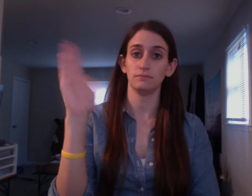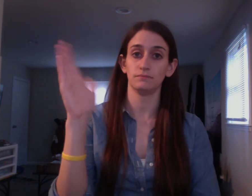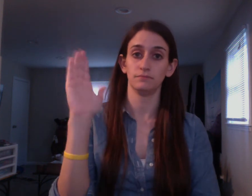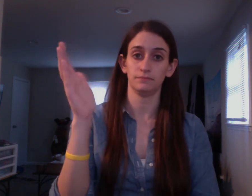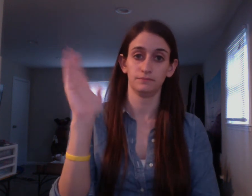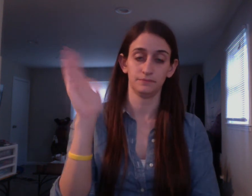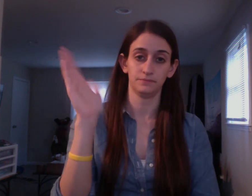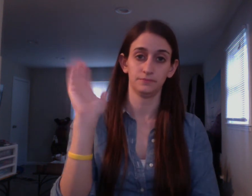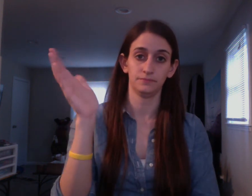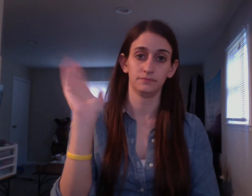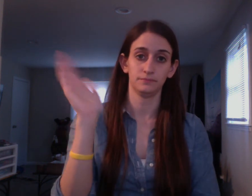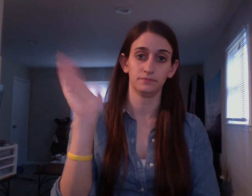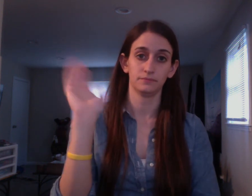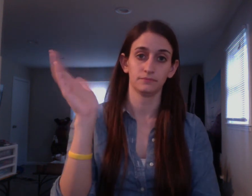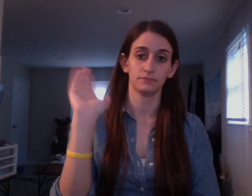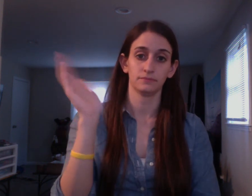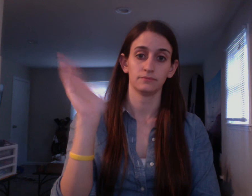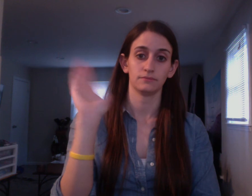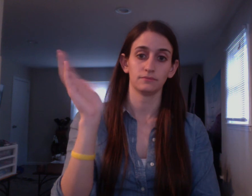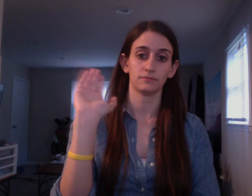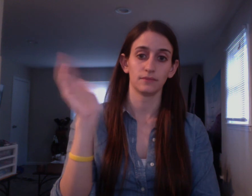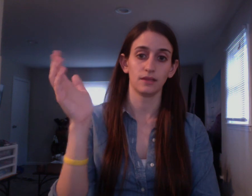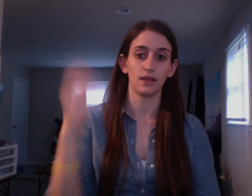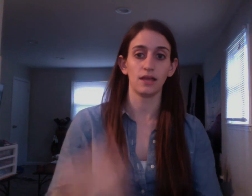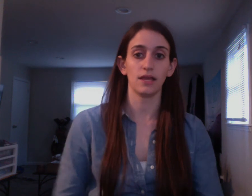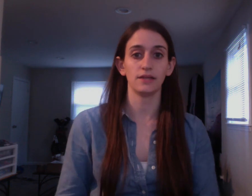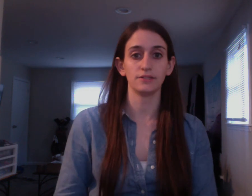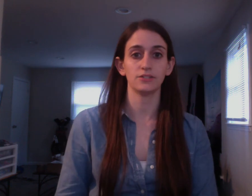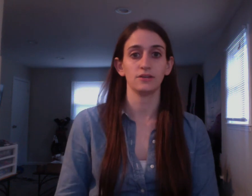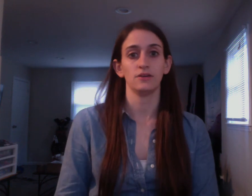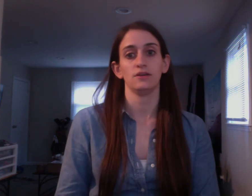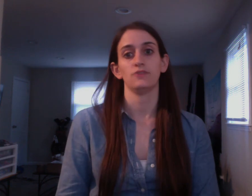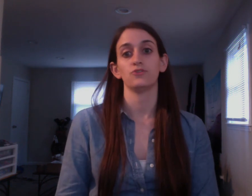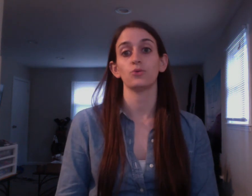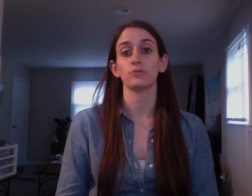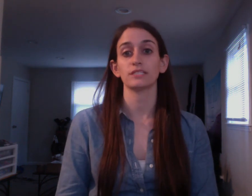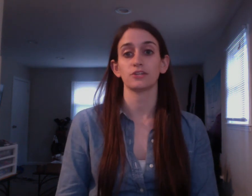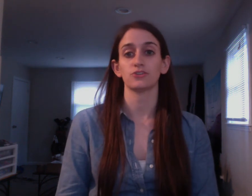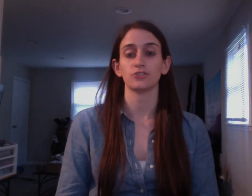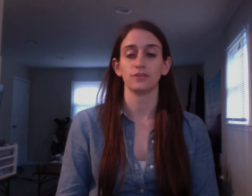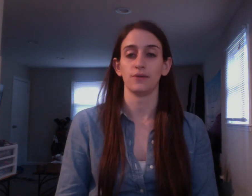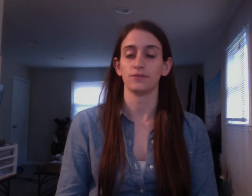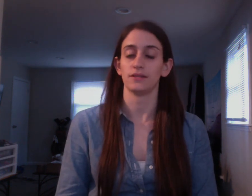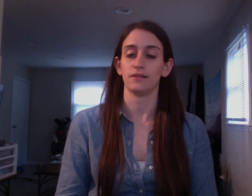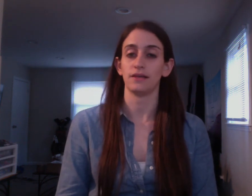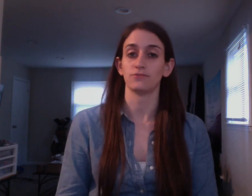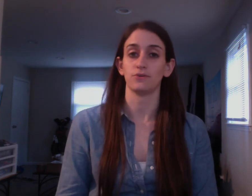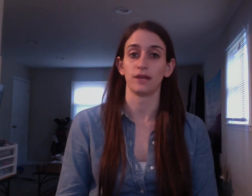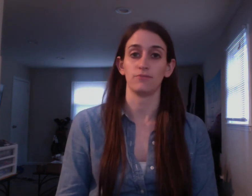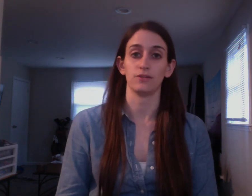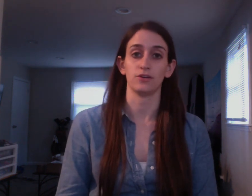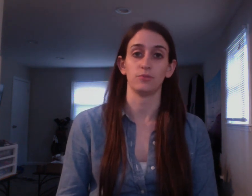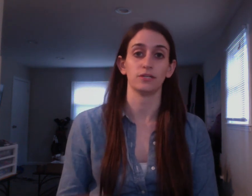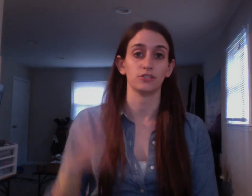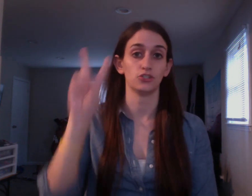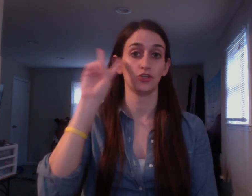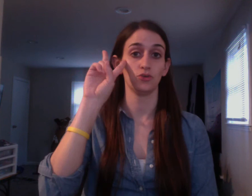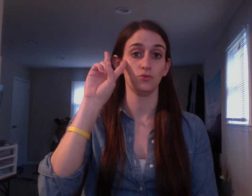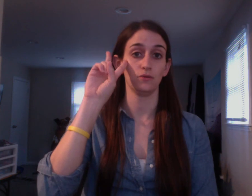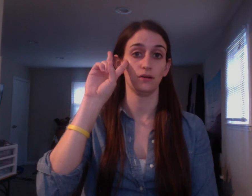and if you were misunderstood, that wasn't on the last vocab video, but it's a two and